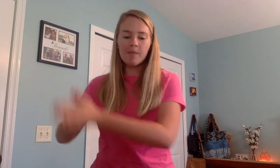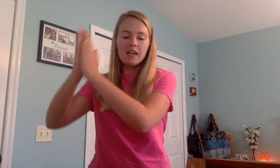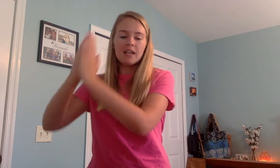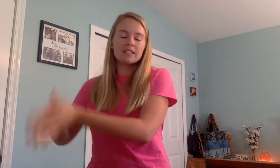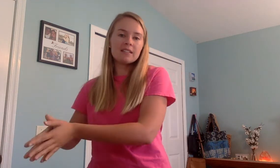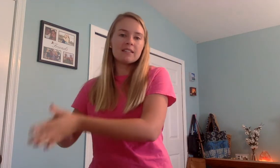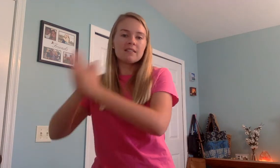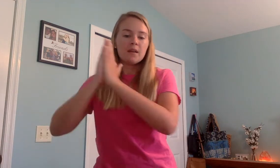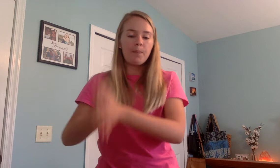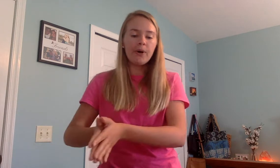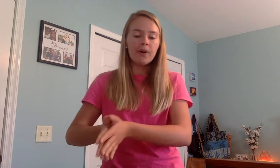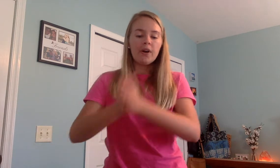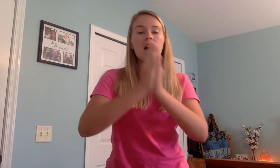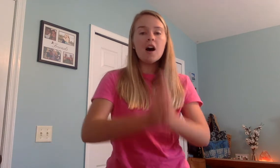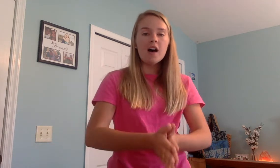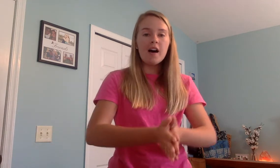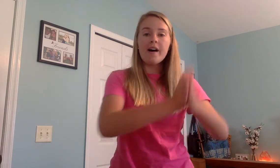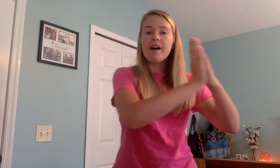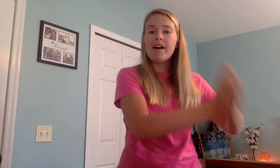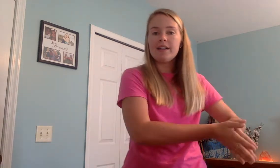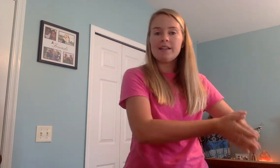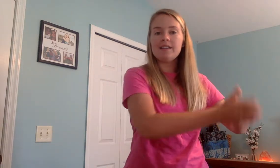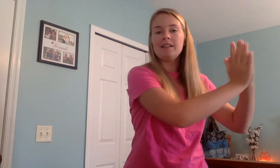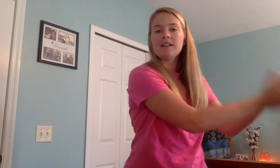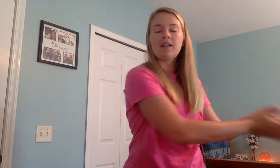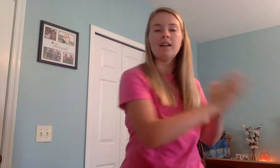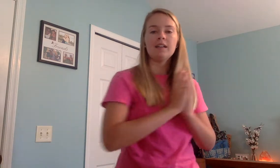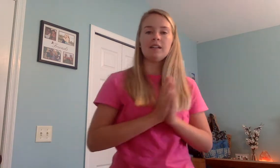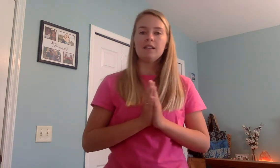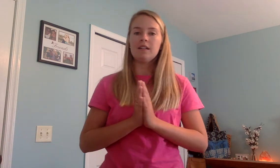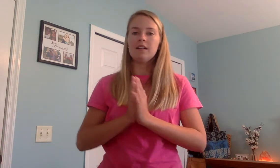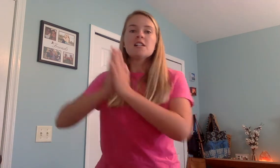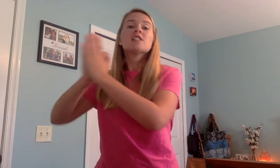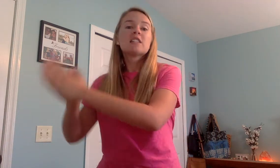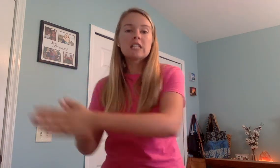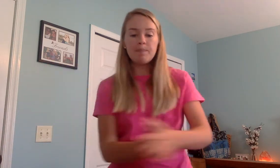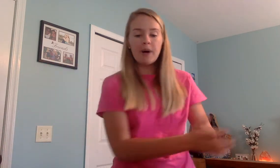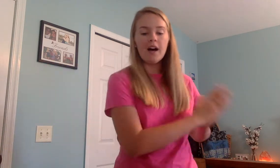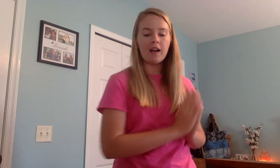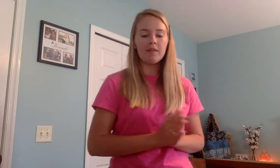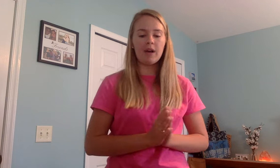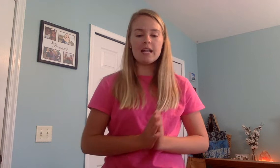spunk spunk ready